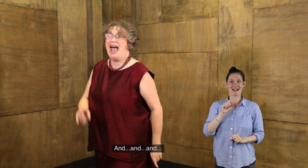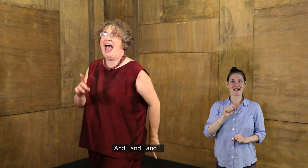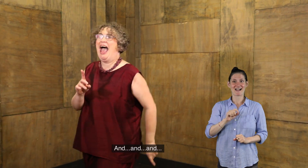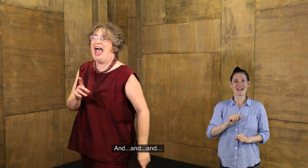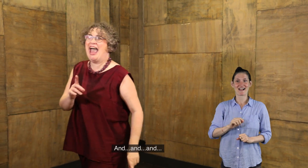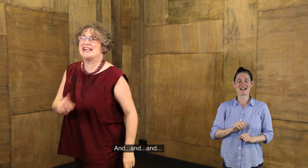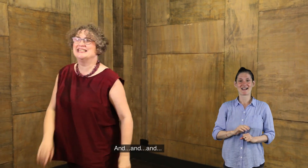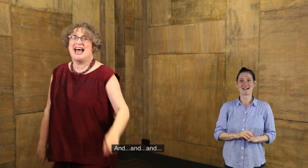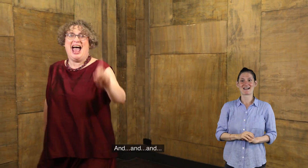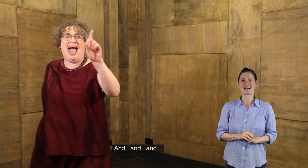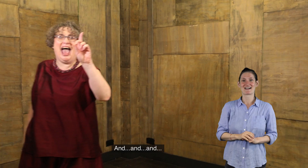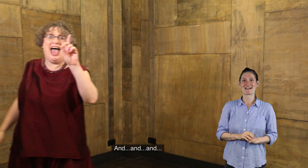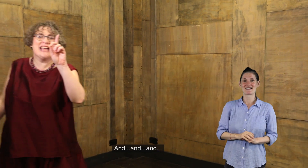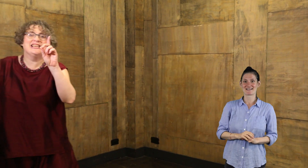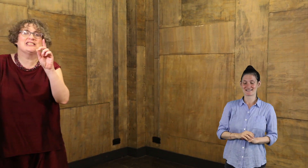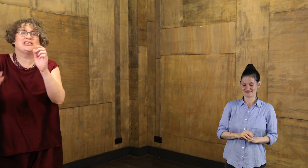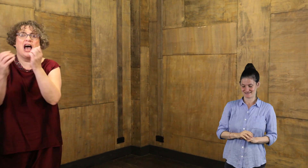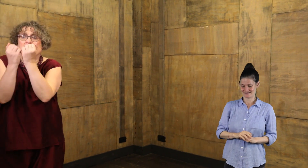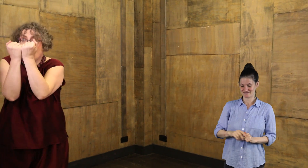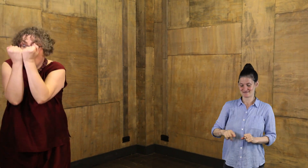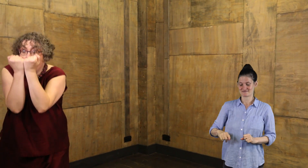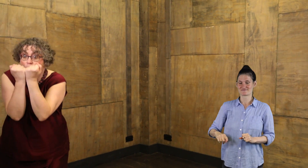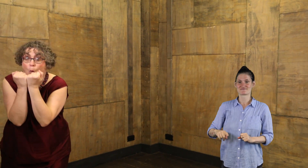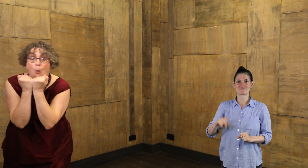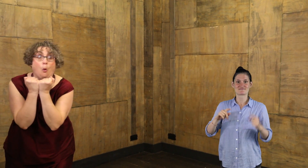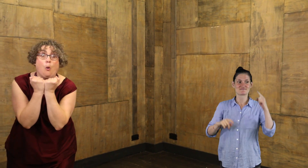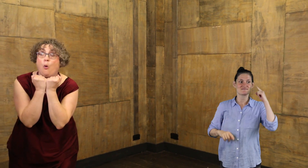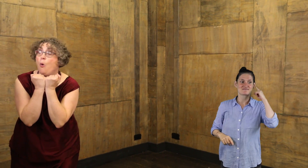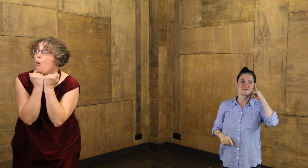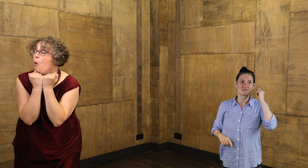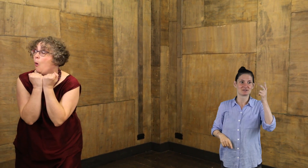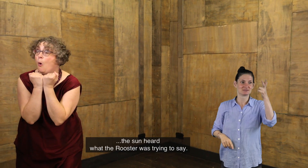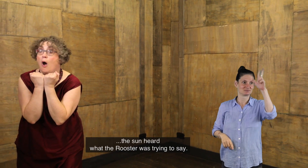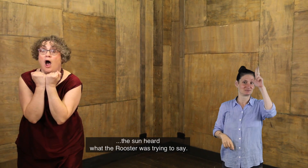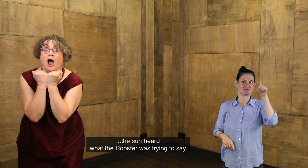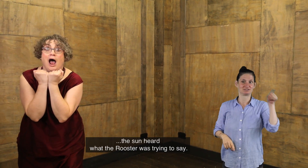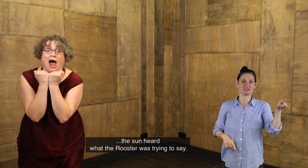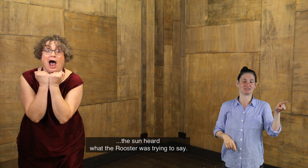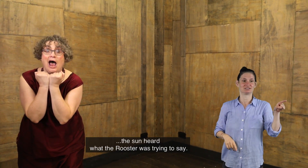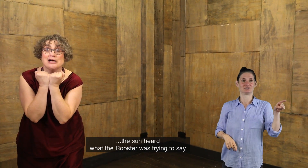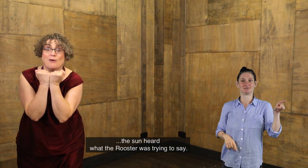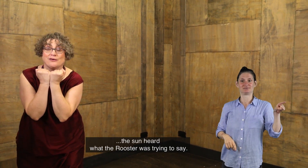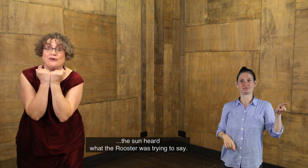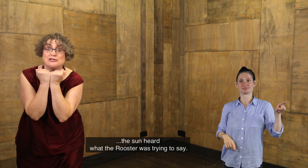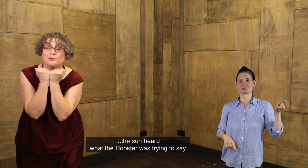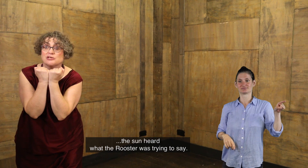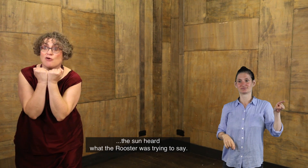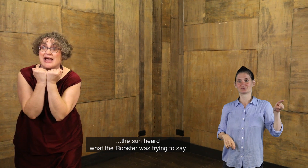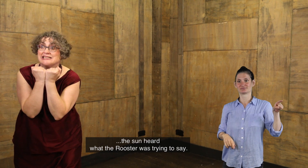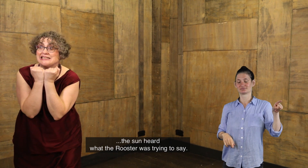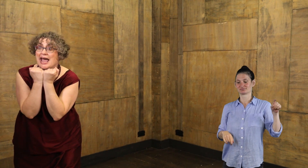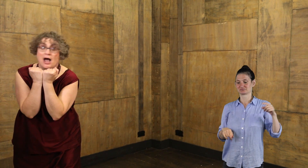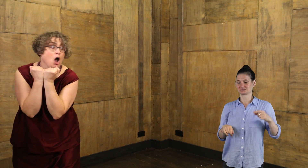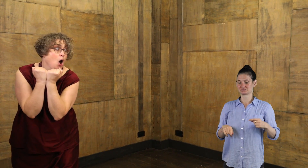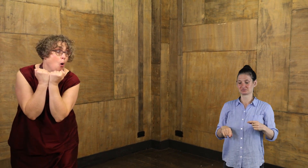And, and, and the sun heard what the rooster was